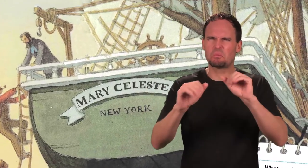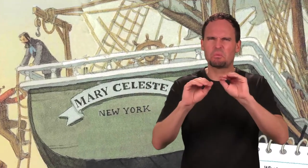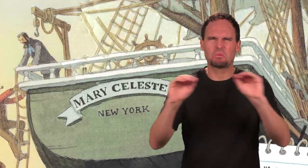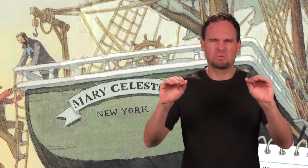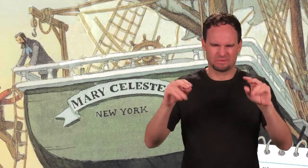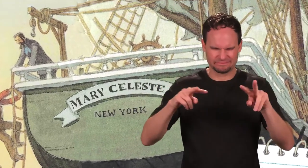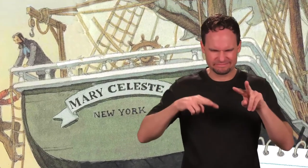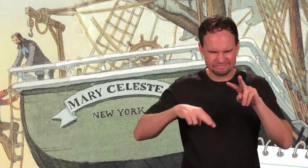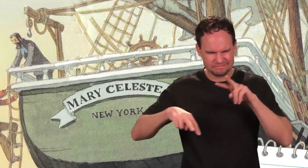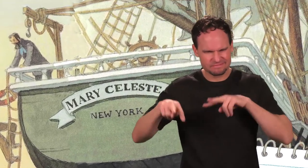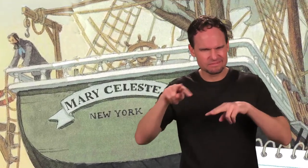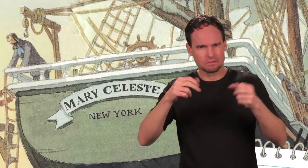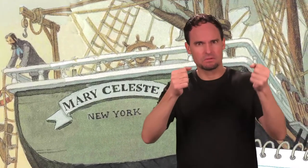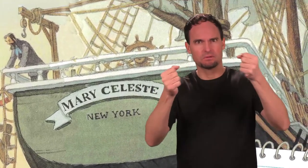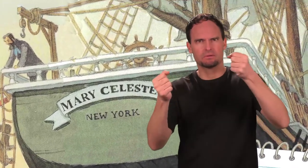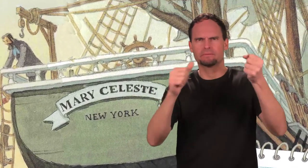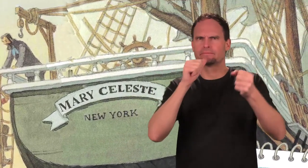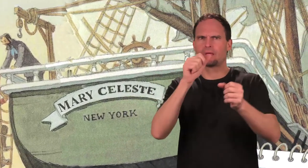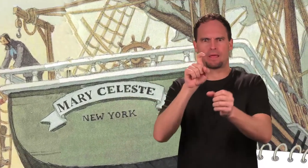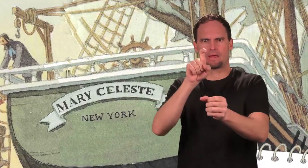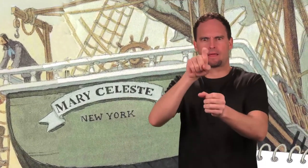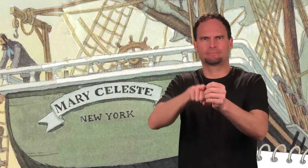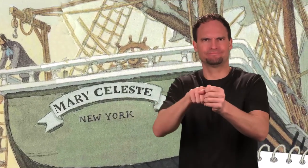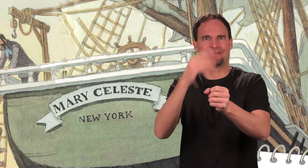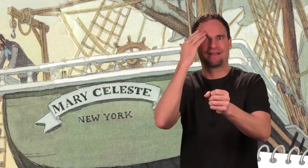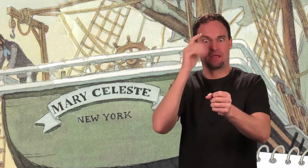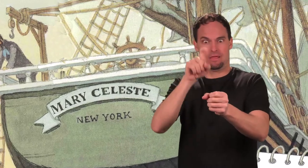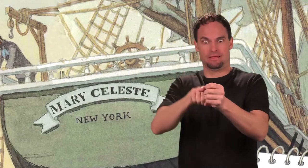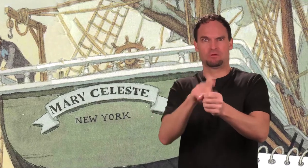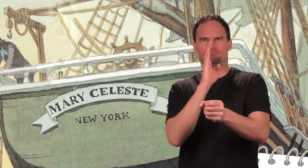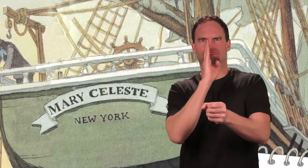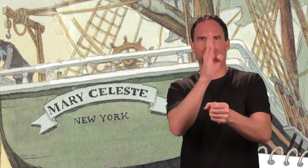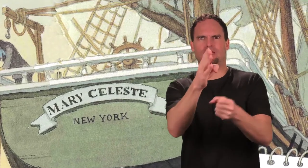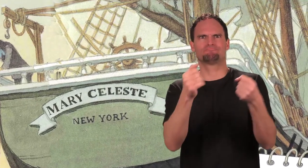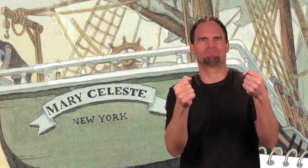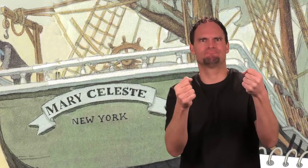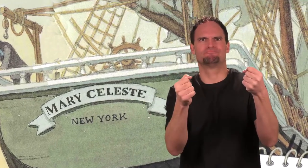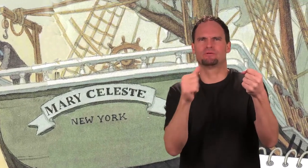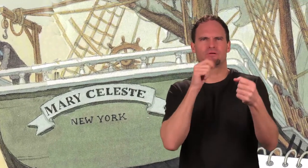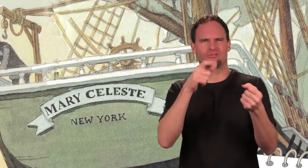The wheel was neither damaged nor lashed to a single course.